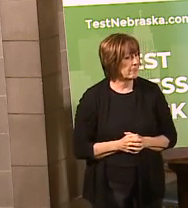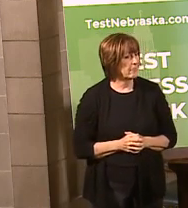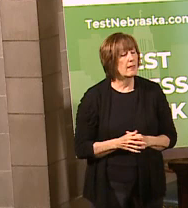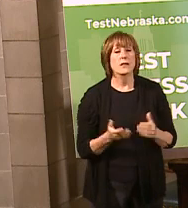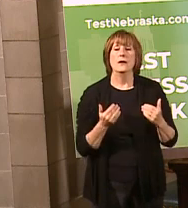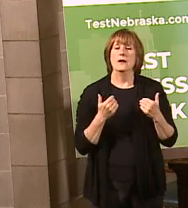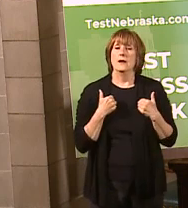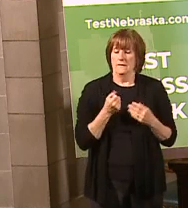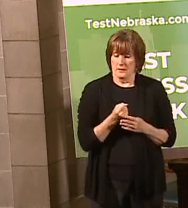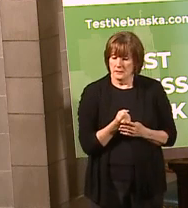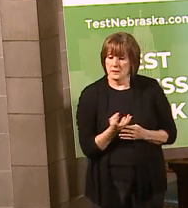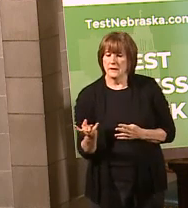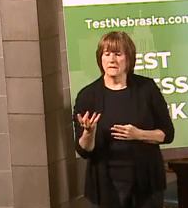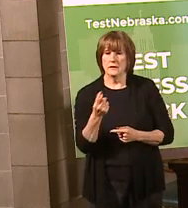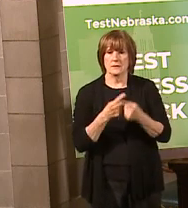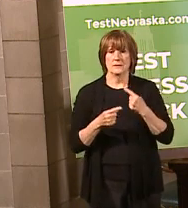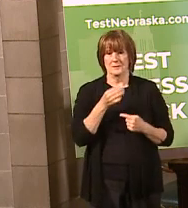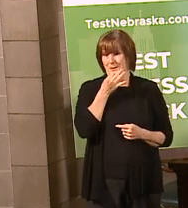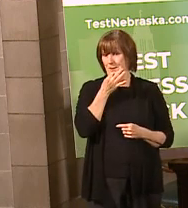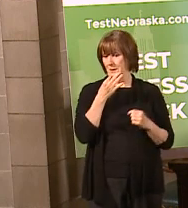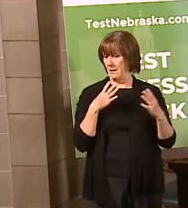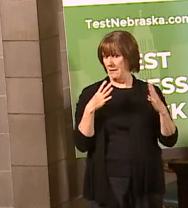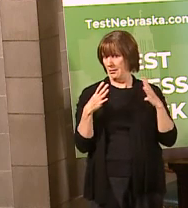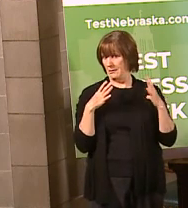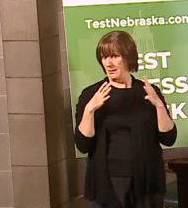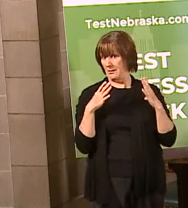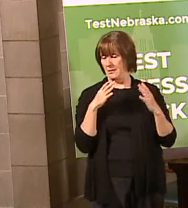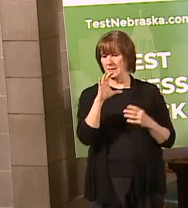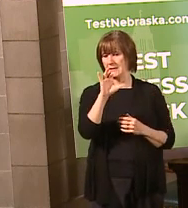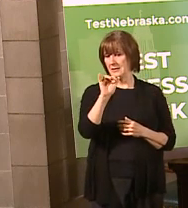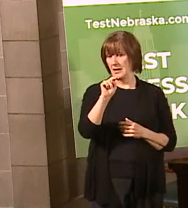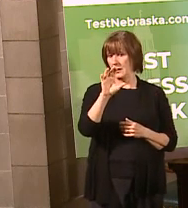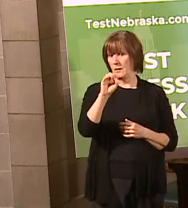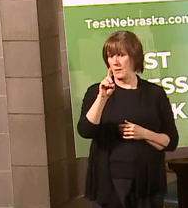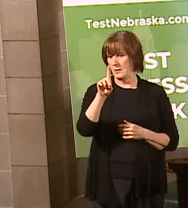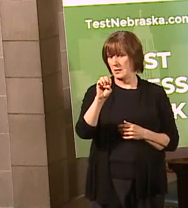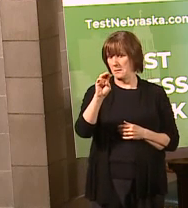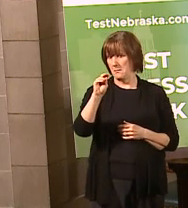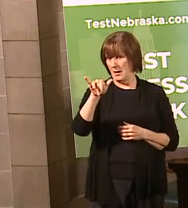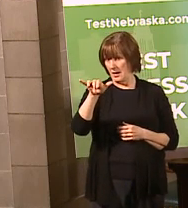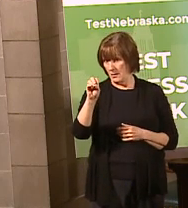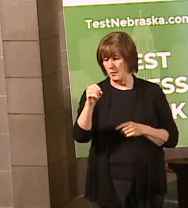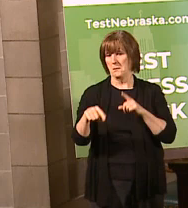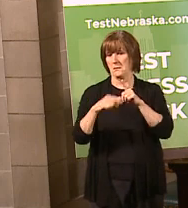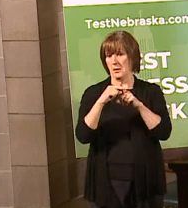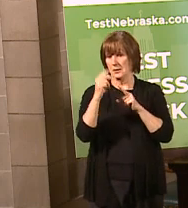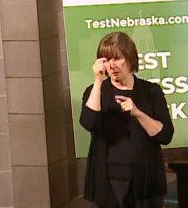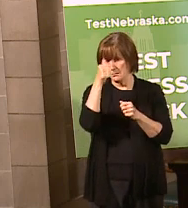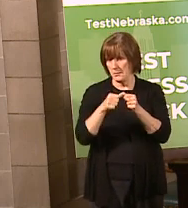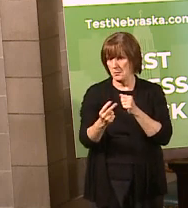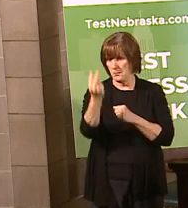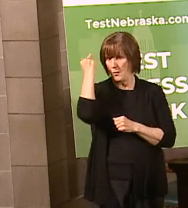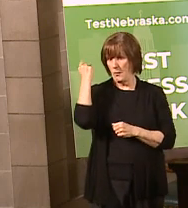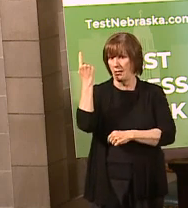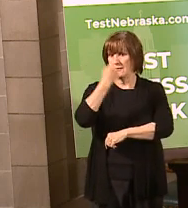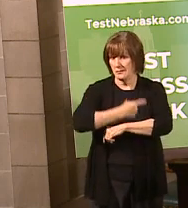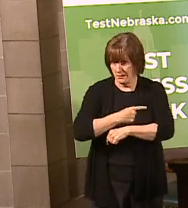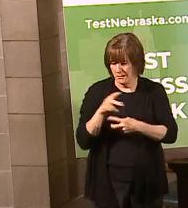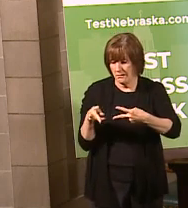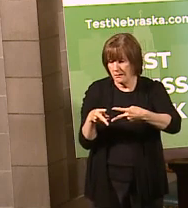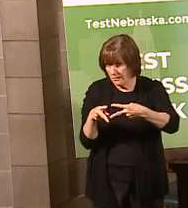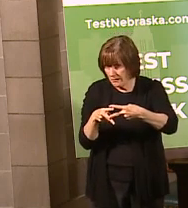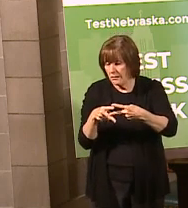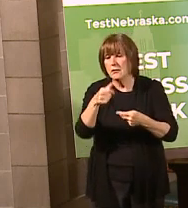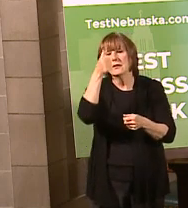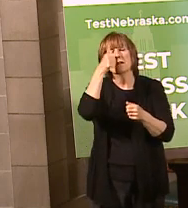We have several upcoming holidays. We've got Cinco de Mayo coming up soon as well as Memorial Day. Now recall that